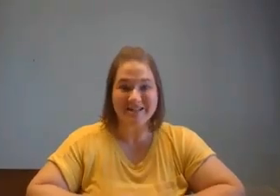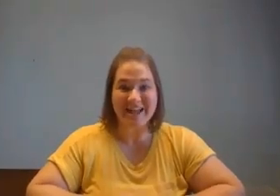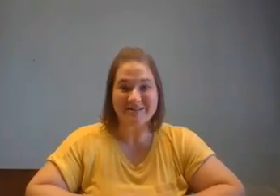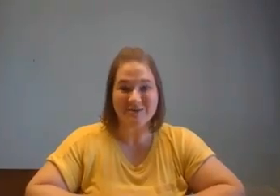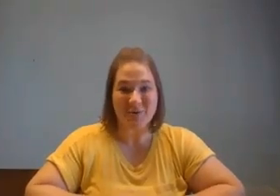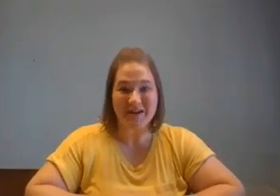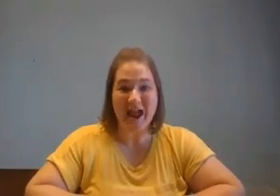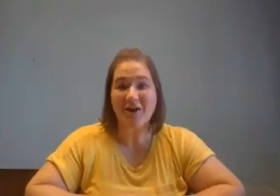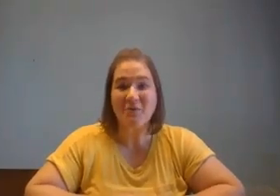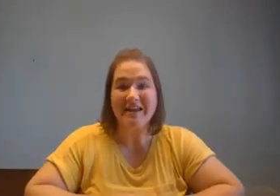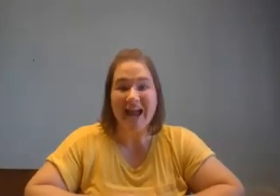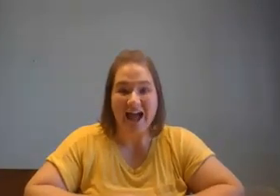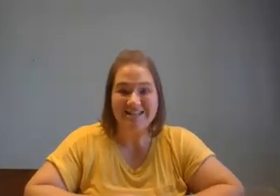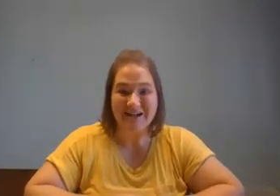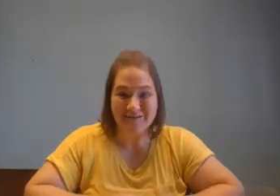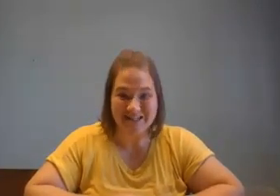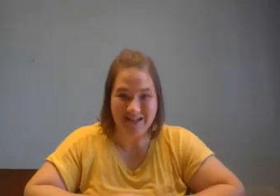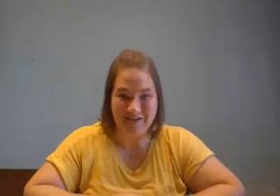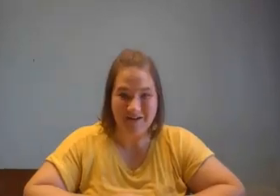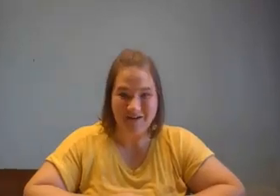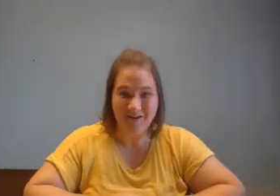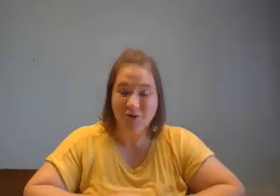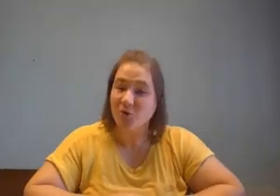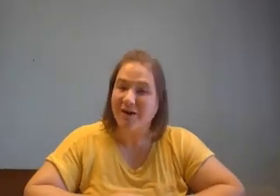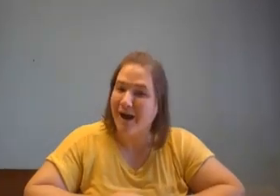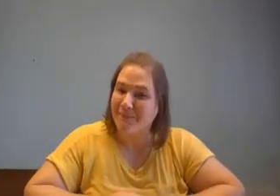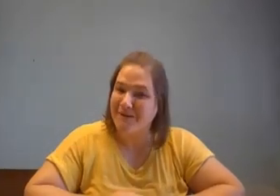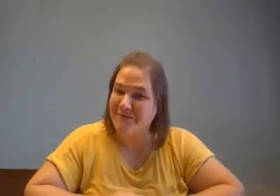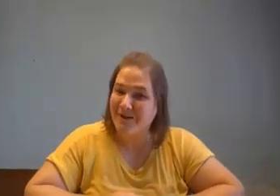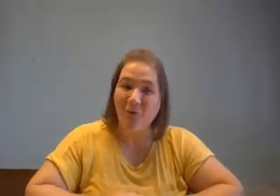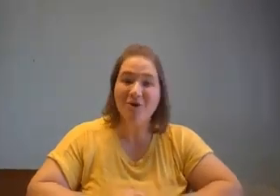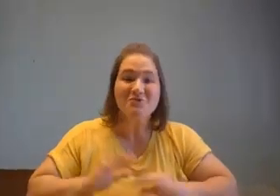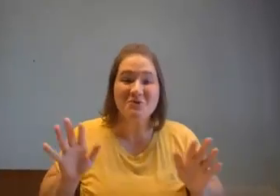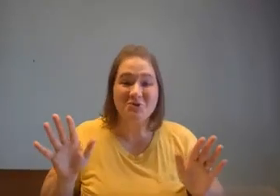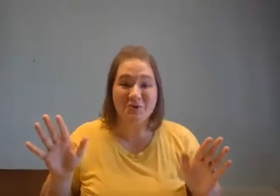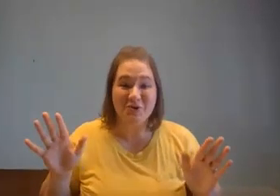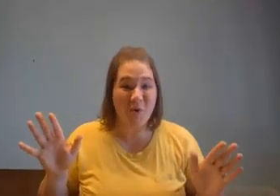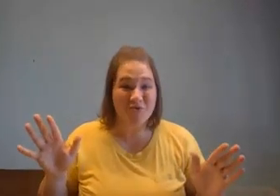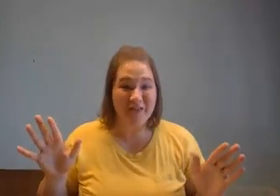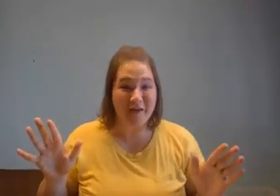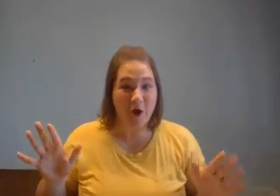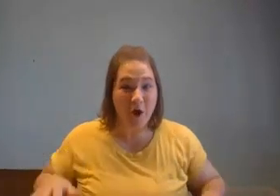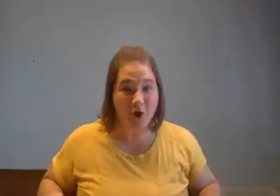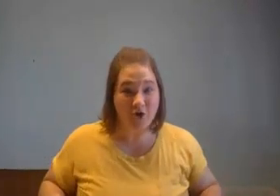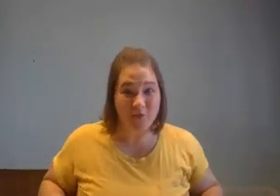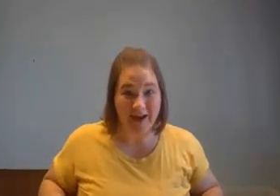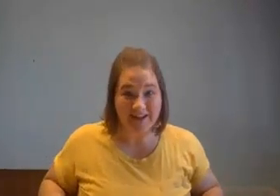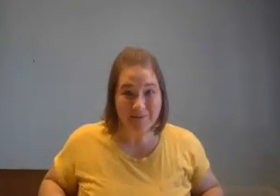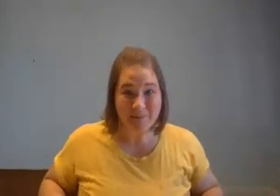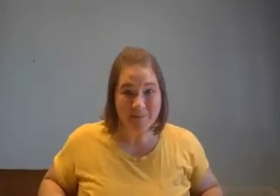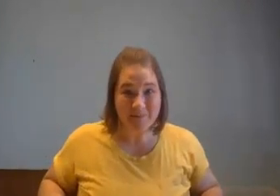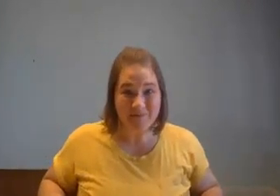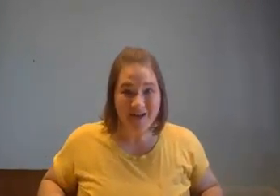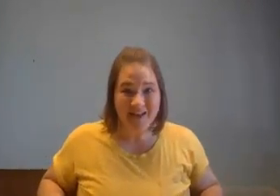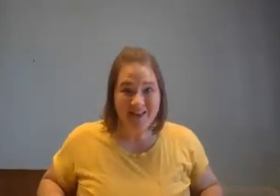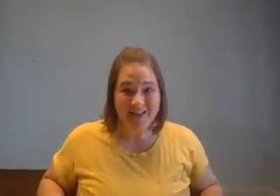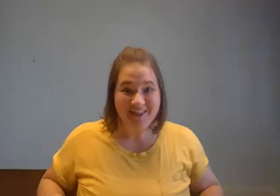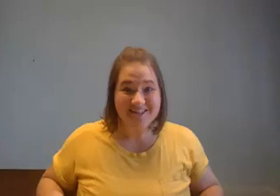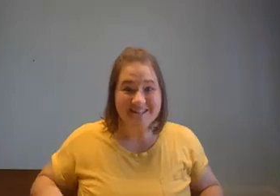today's story, and we can act it out together. You can copy me, or you can do your own thing. Are you ready? The